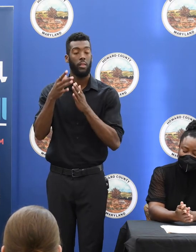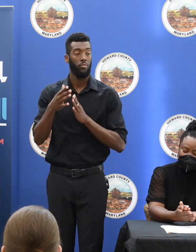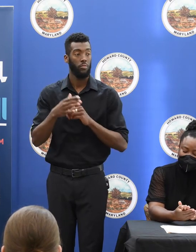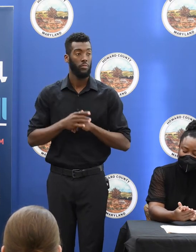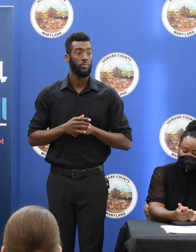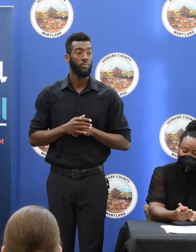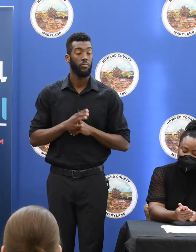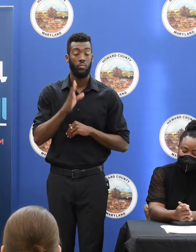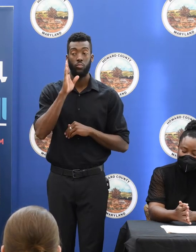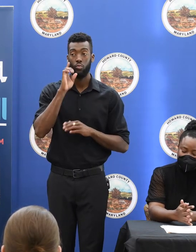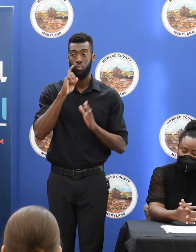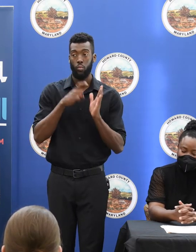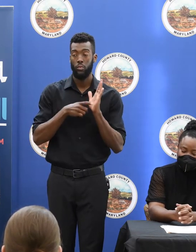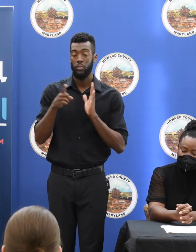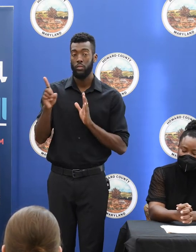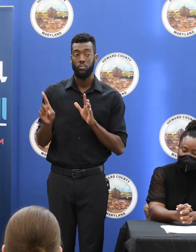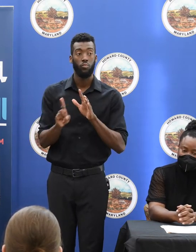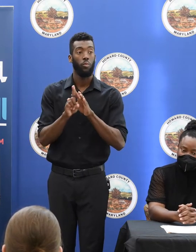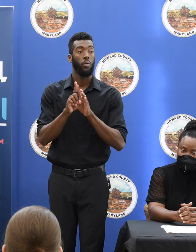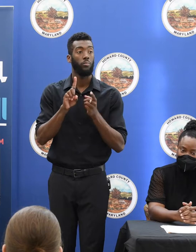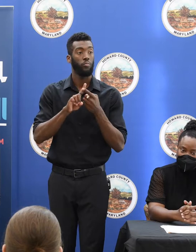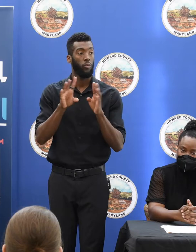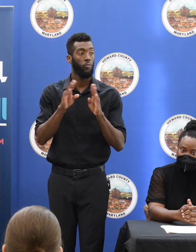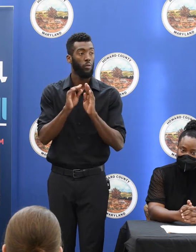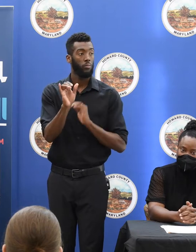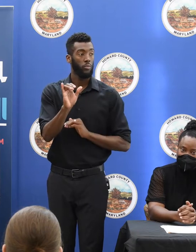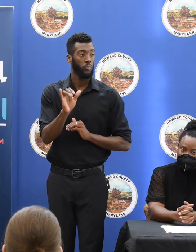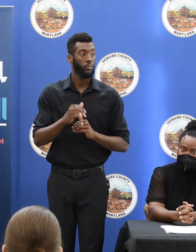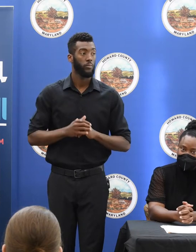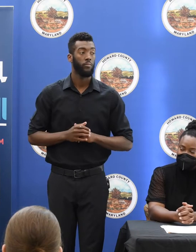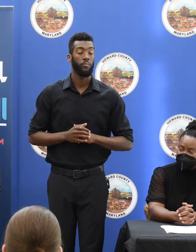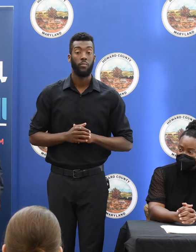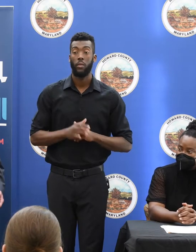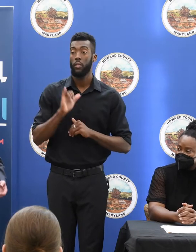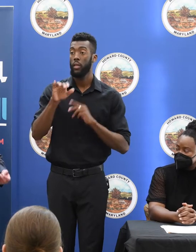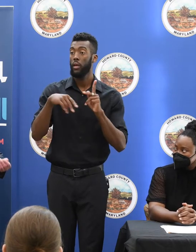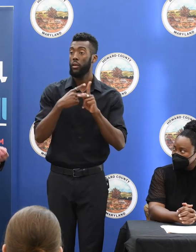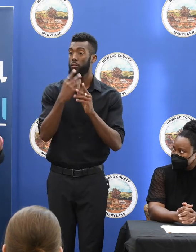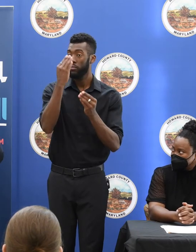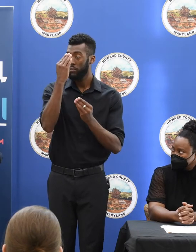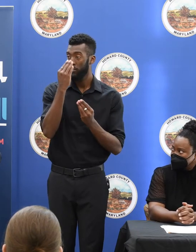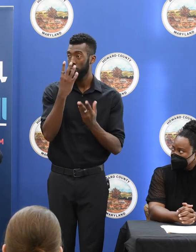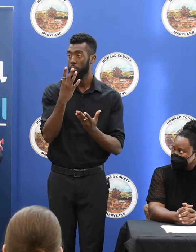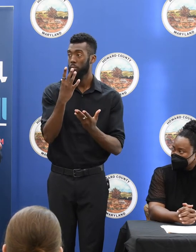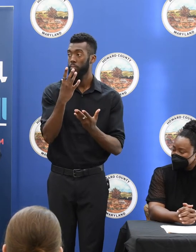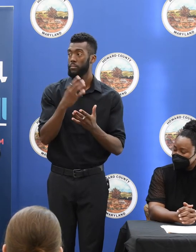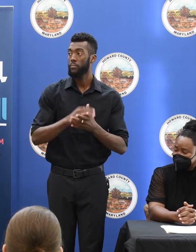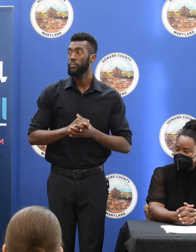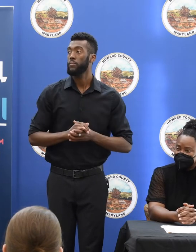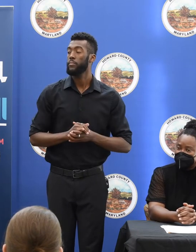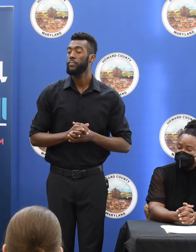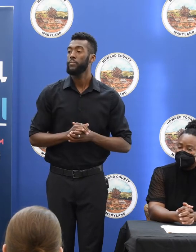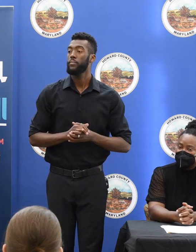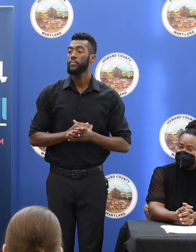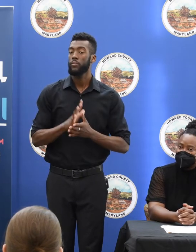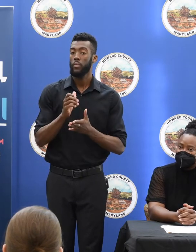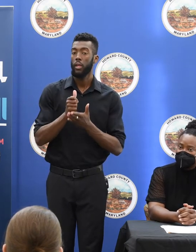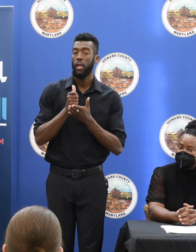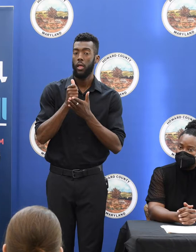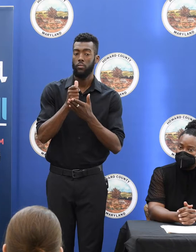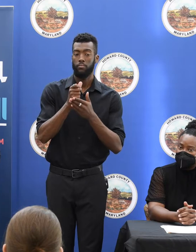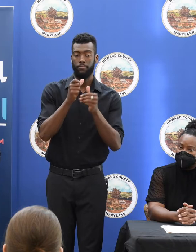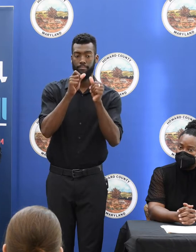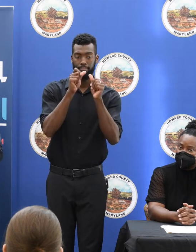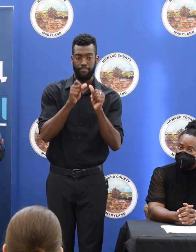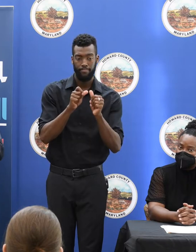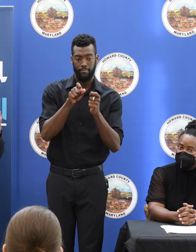these forums as well. So that kind of information that helped tailor the promotional